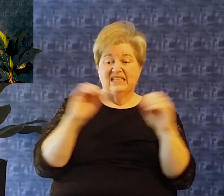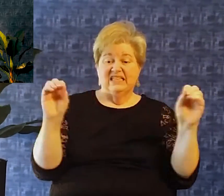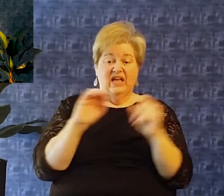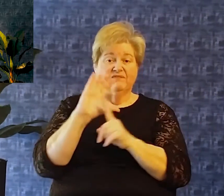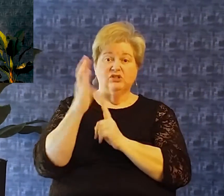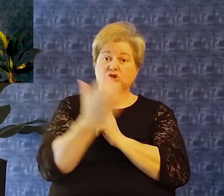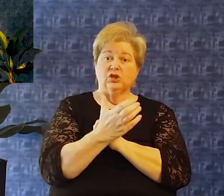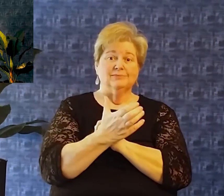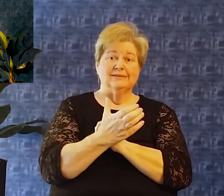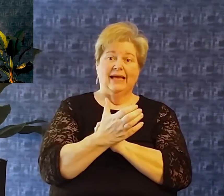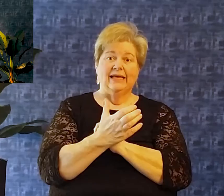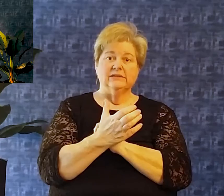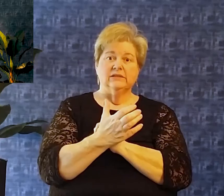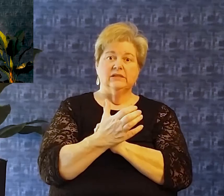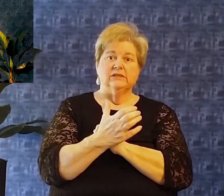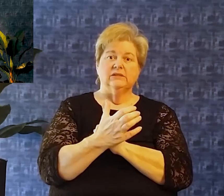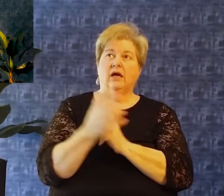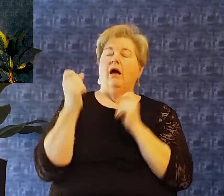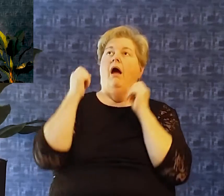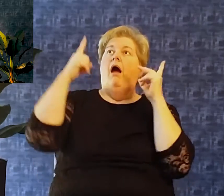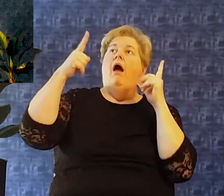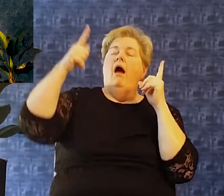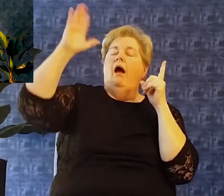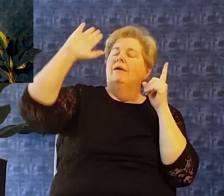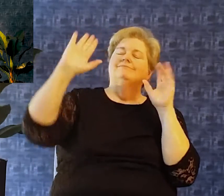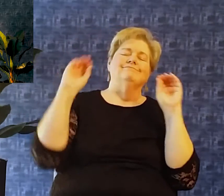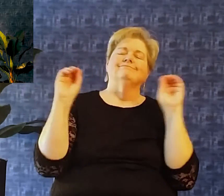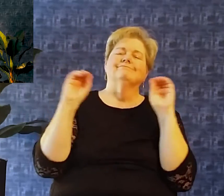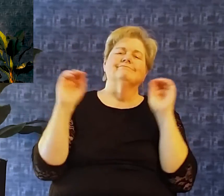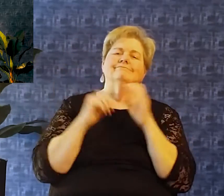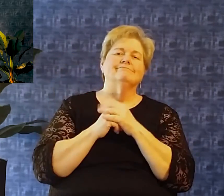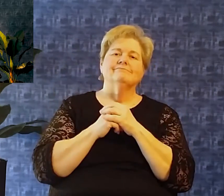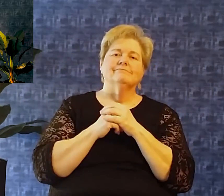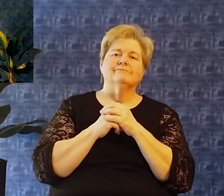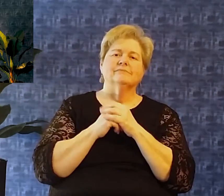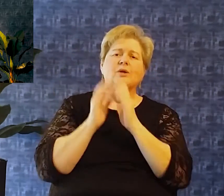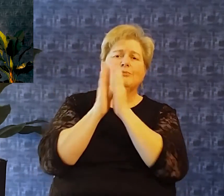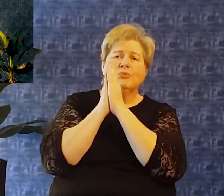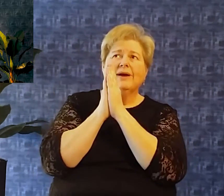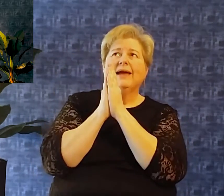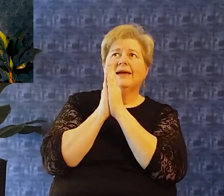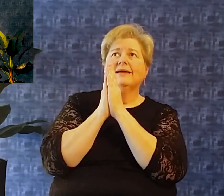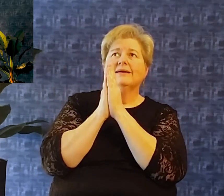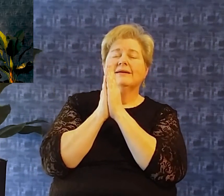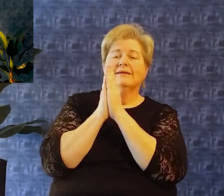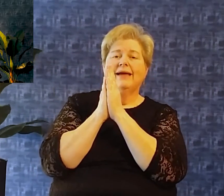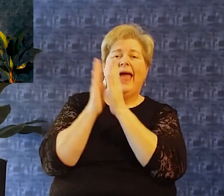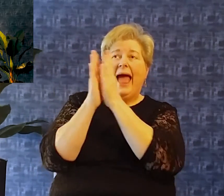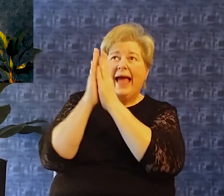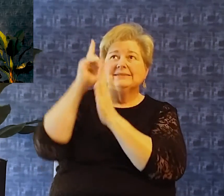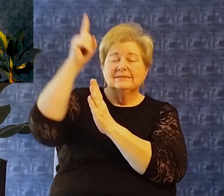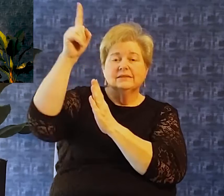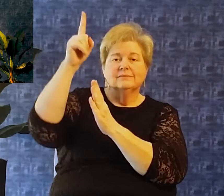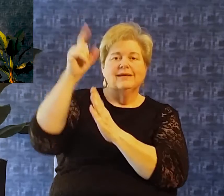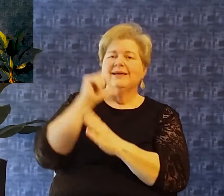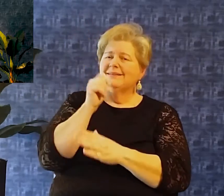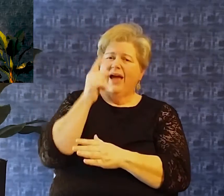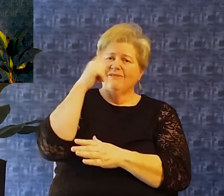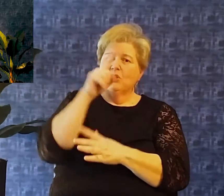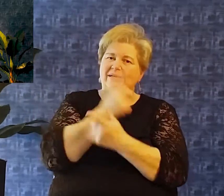And none of these circumstances are taking the lord by surprise And so pray to him Not just